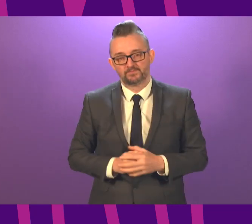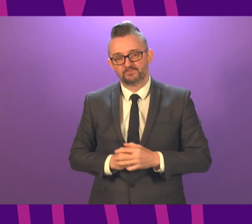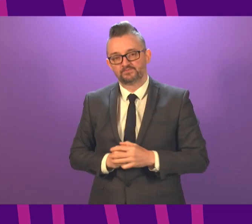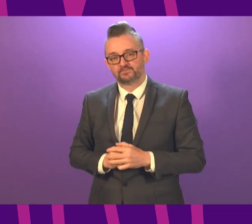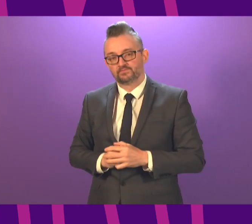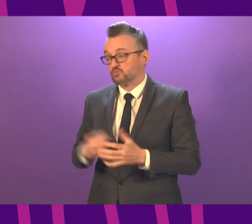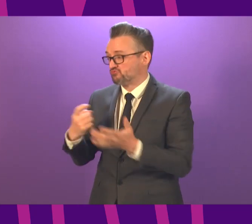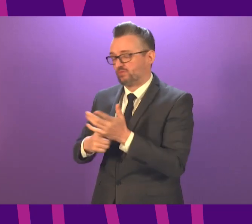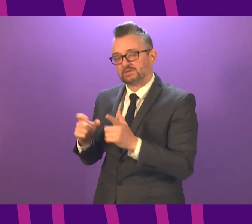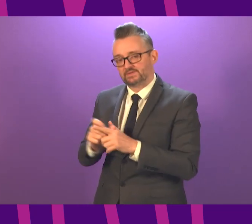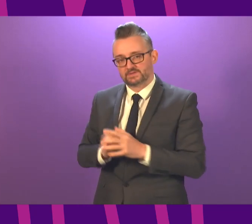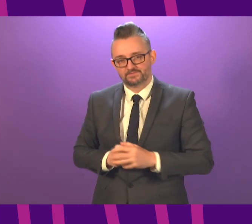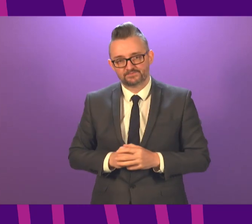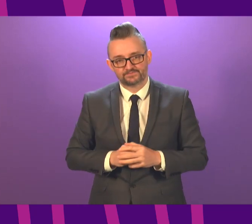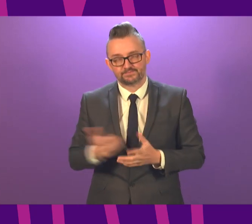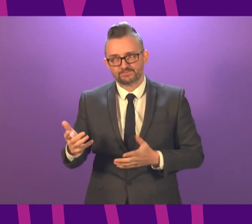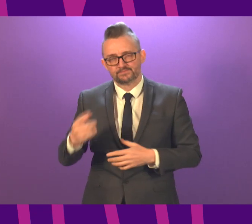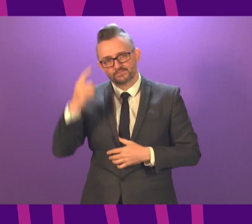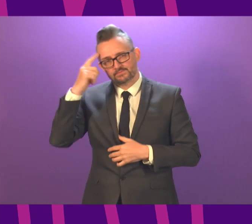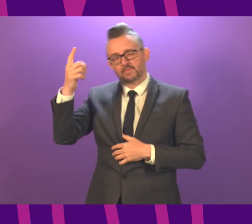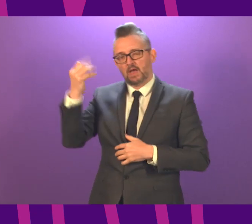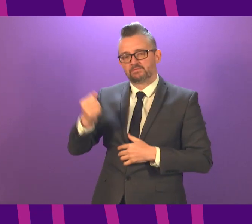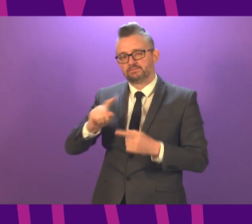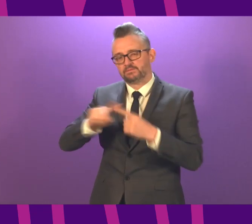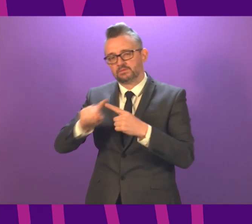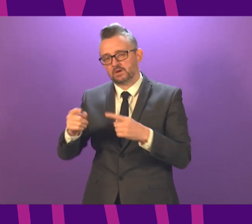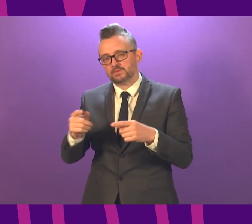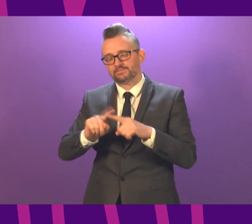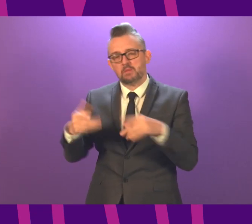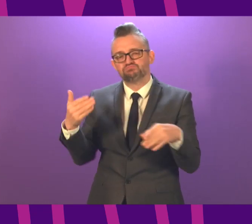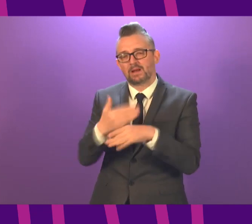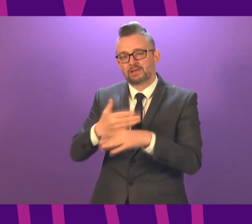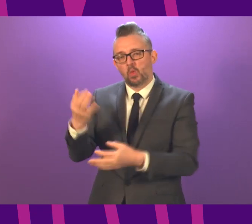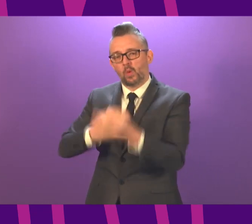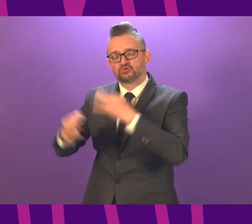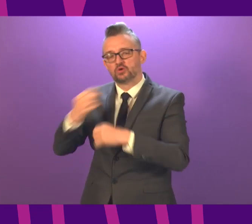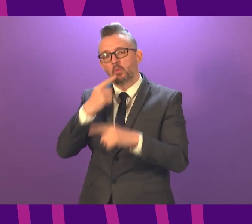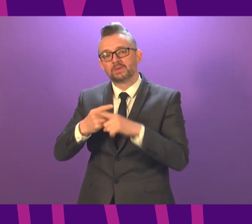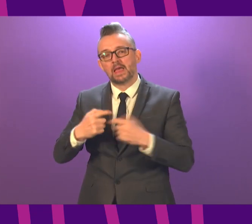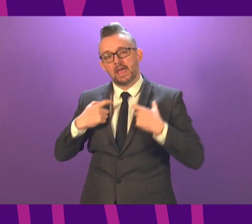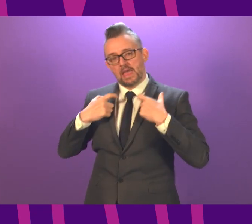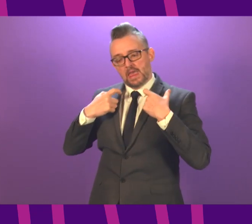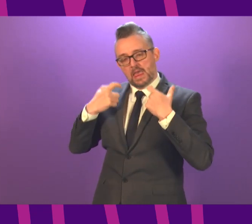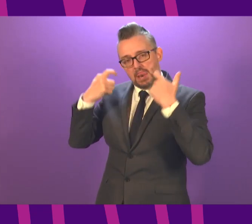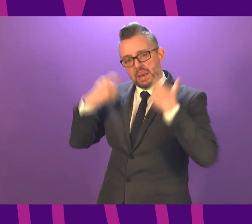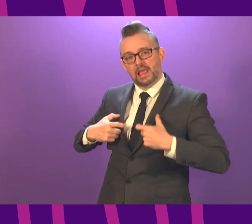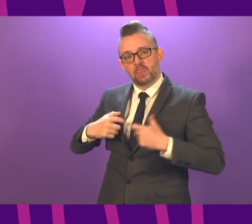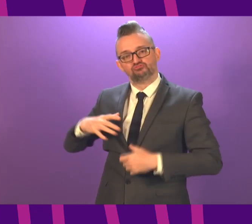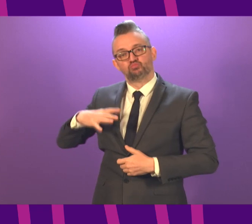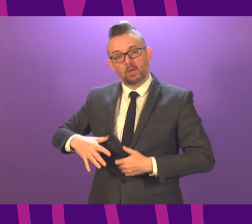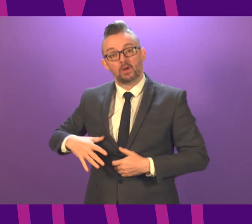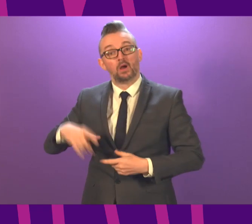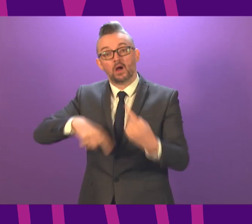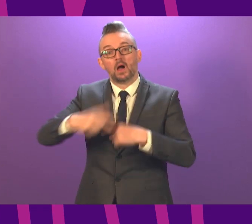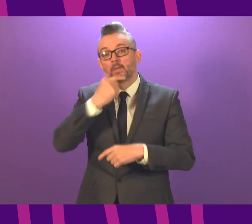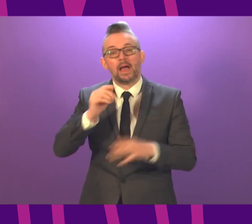There are immediate practical questions that are raised by today's announcement. One of the primary ones is the legal requirement for people to work from home where they